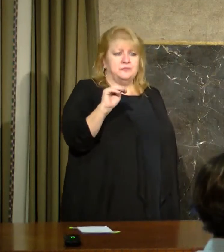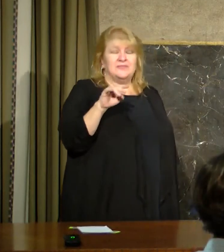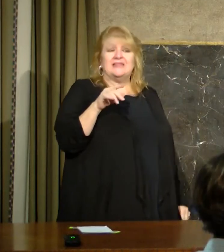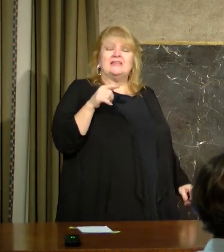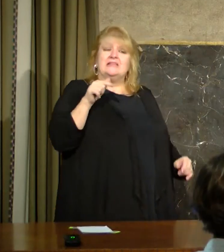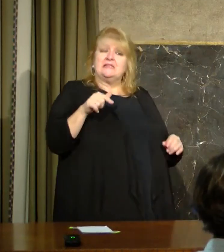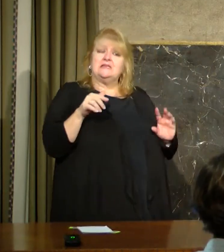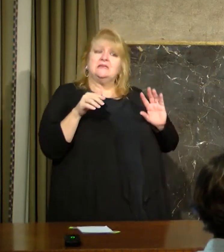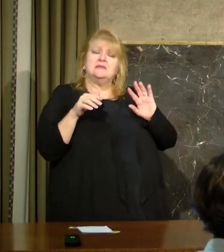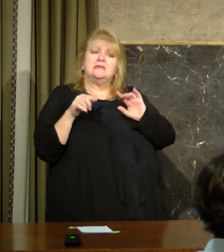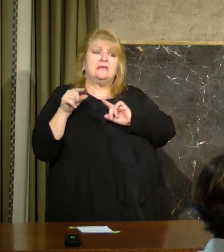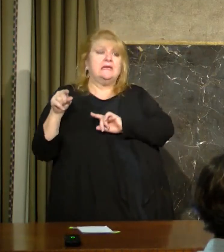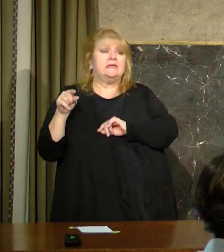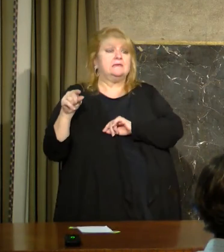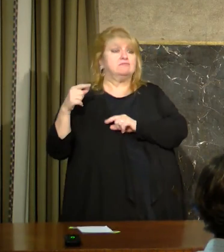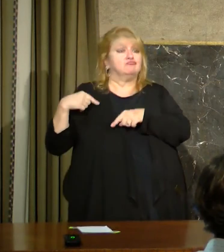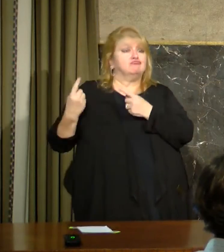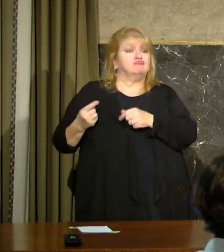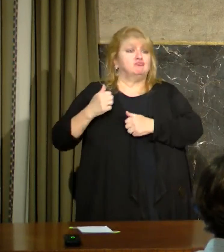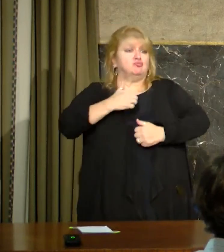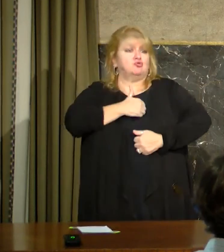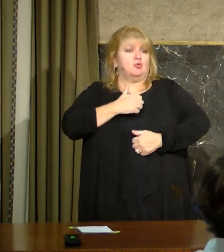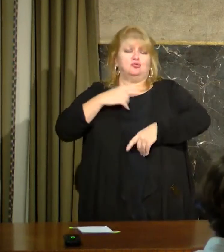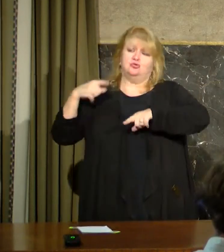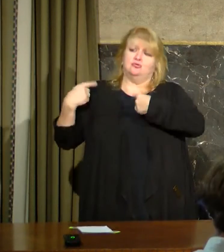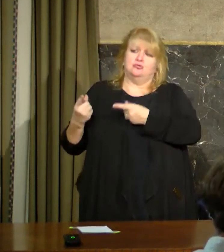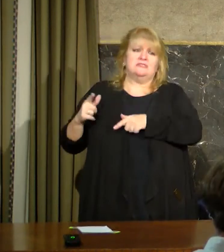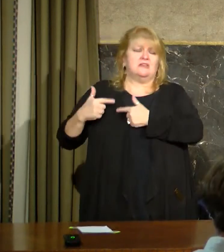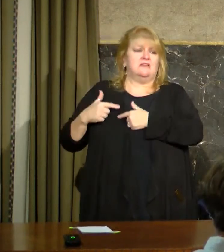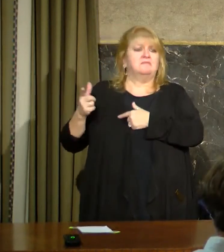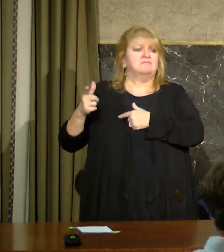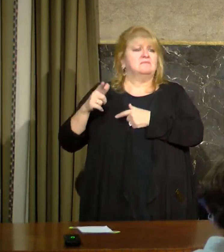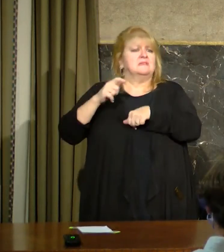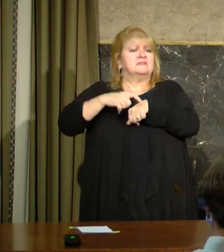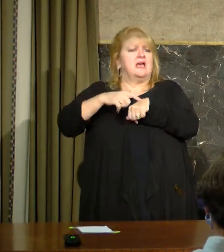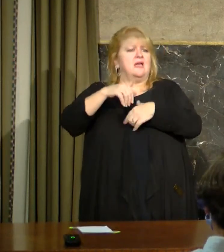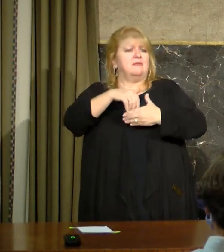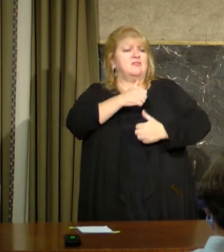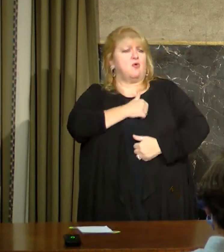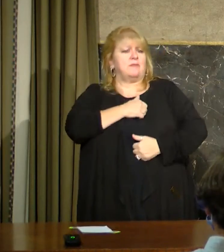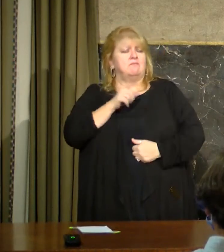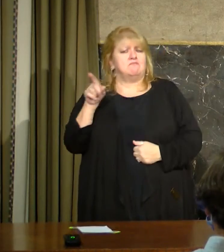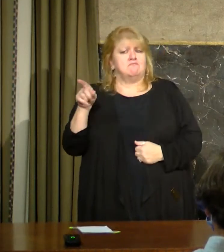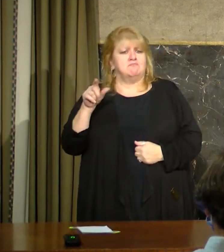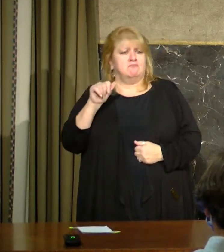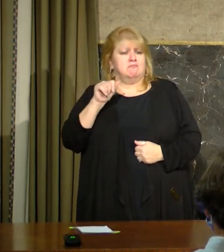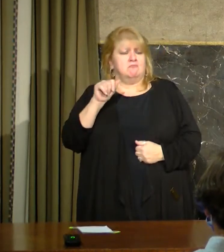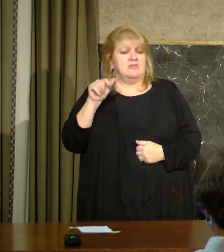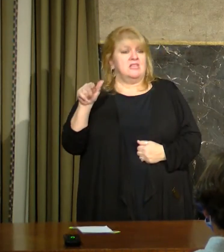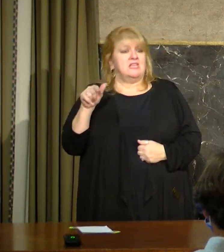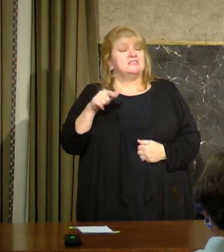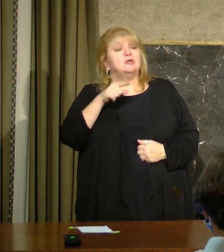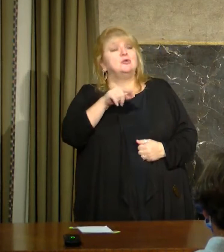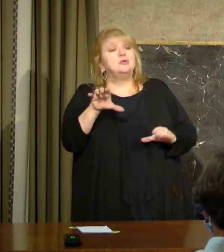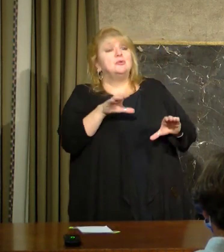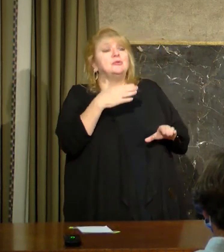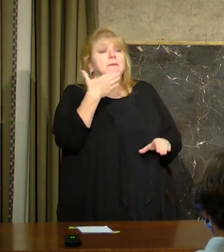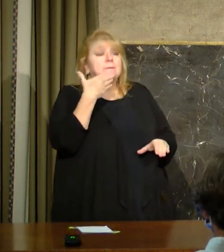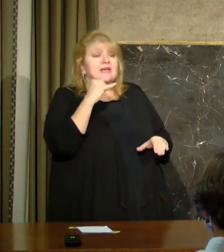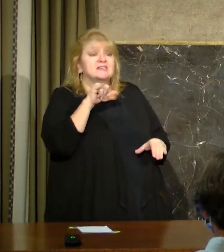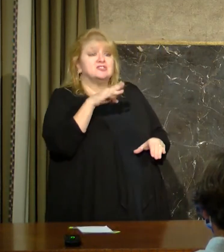he's obviously a career soldier. I spent time in the Army. You do the very best job you can